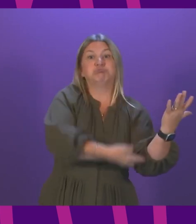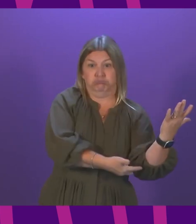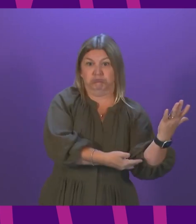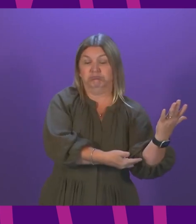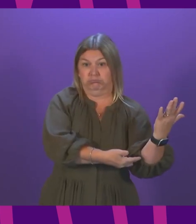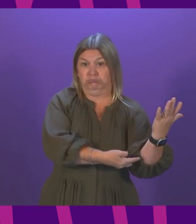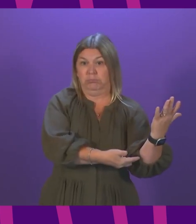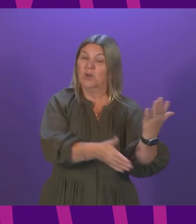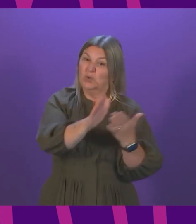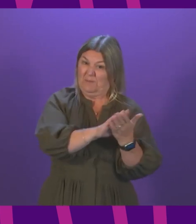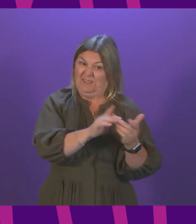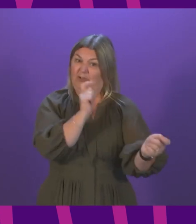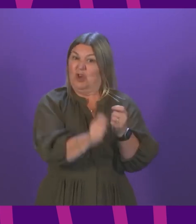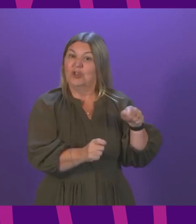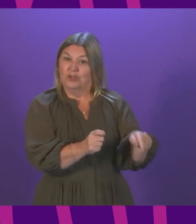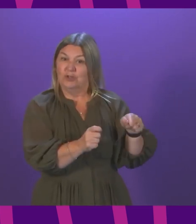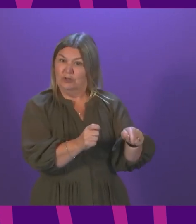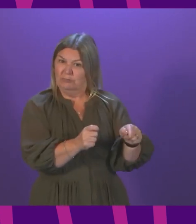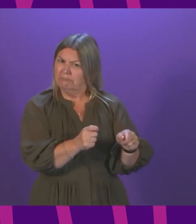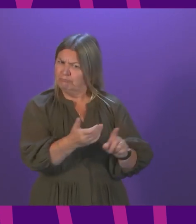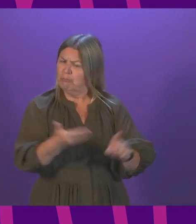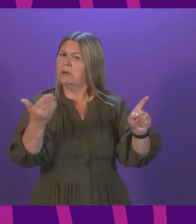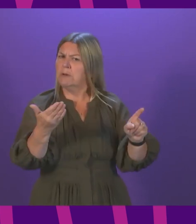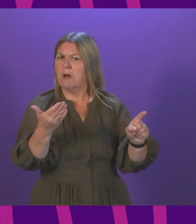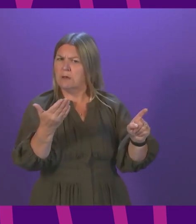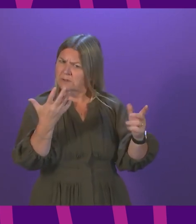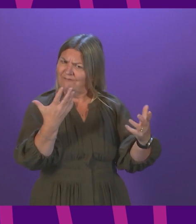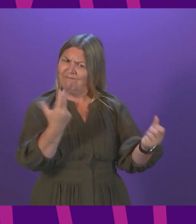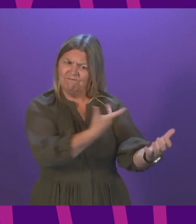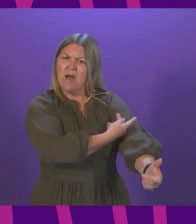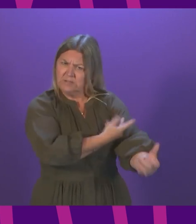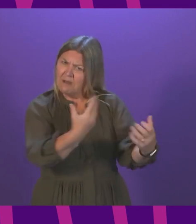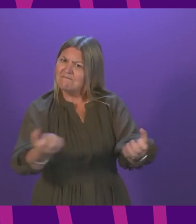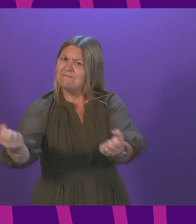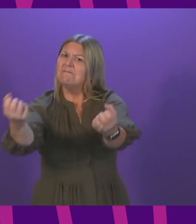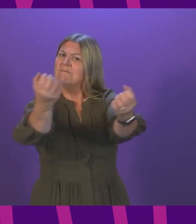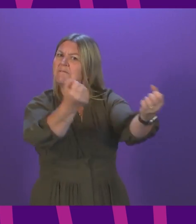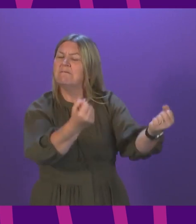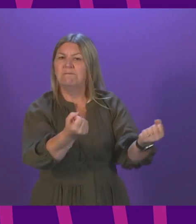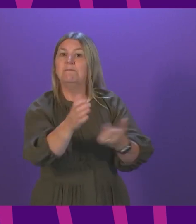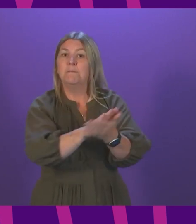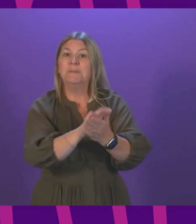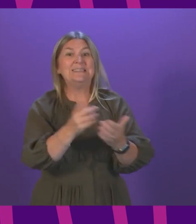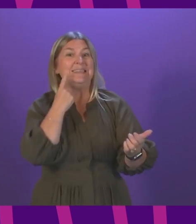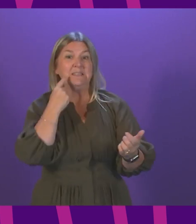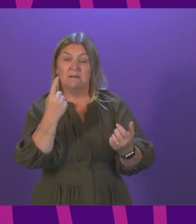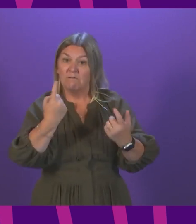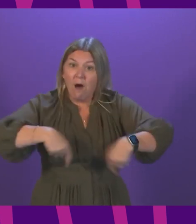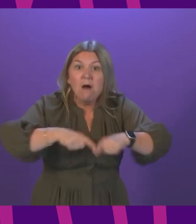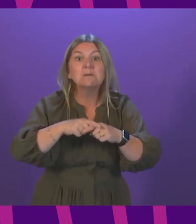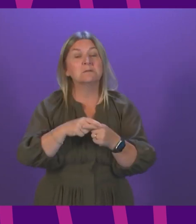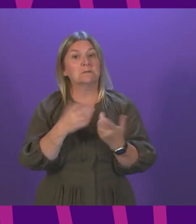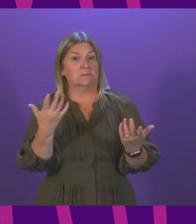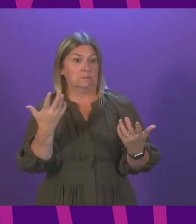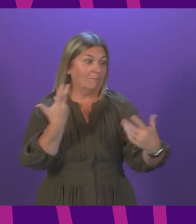recognises the reliable standards of vaccine certification that apply in these countries and will make it easier for people who have been fully vaccinated